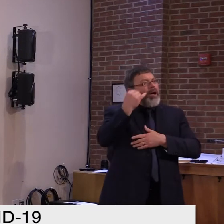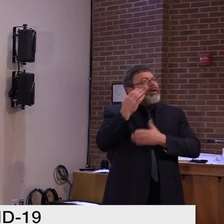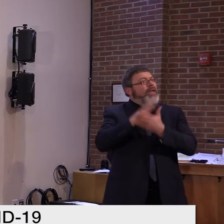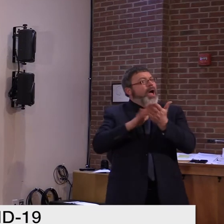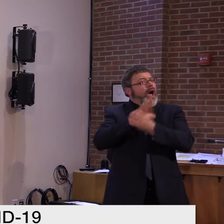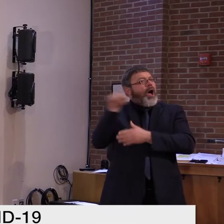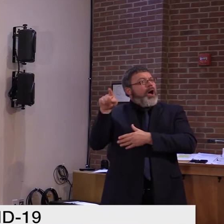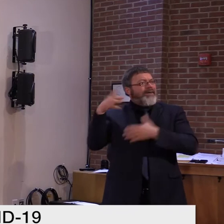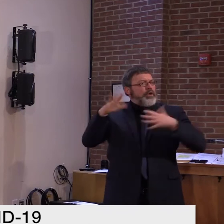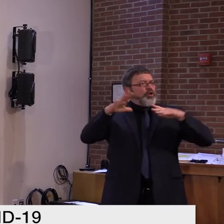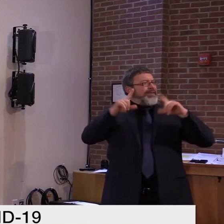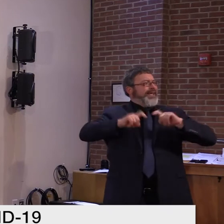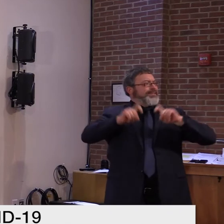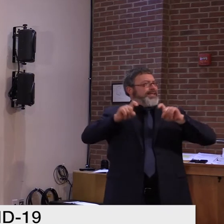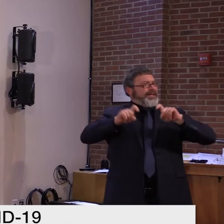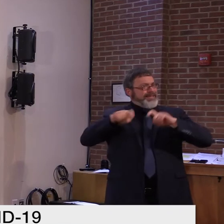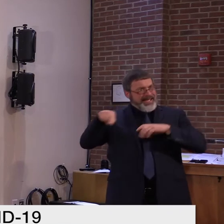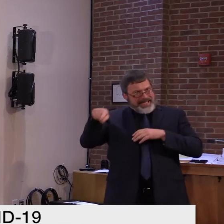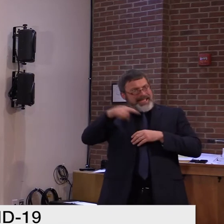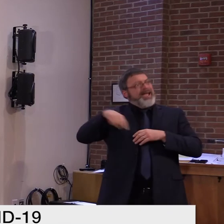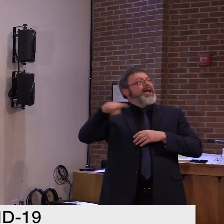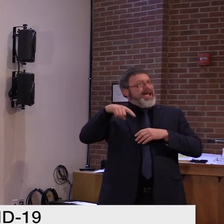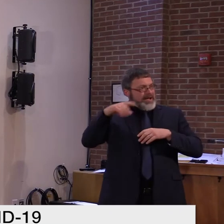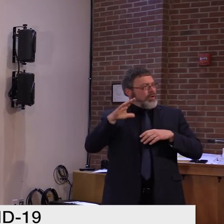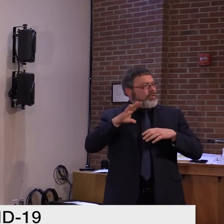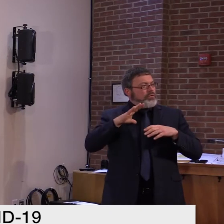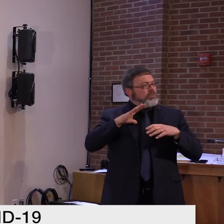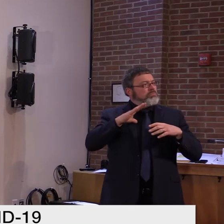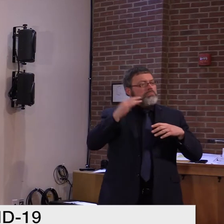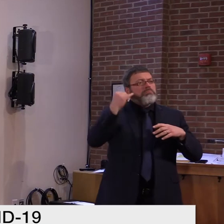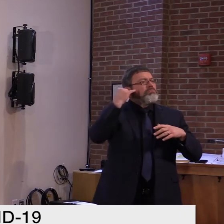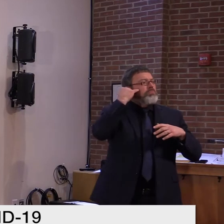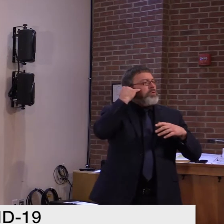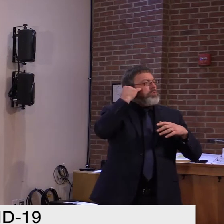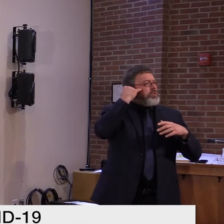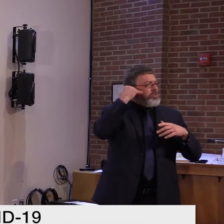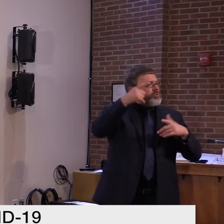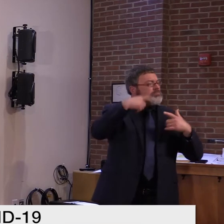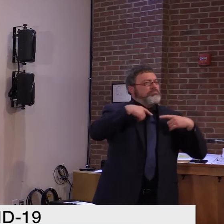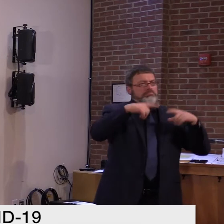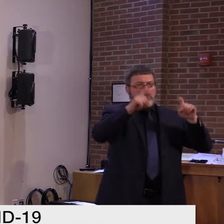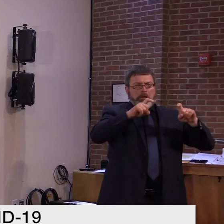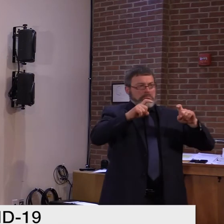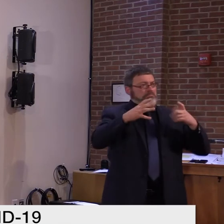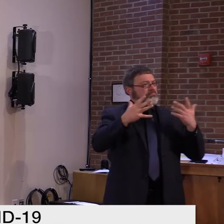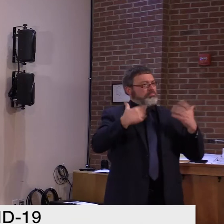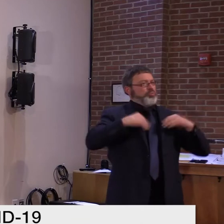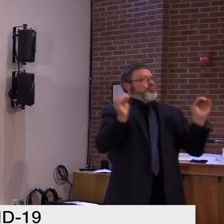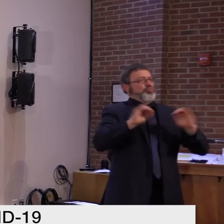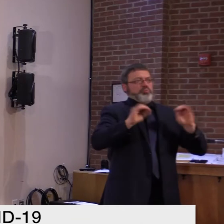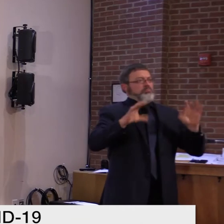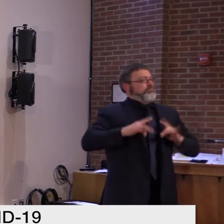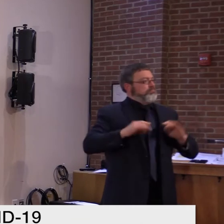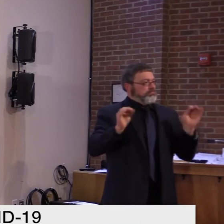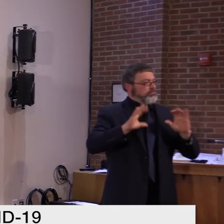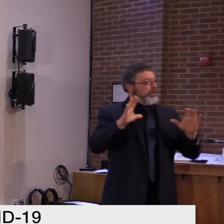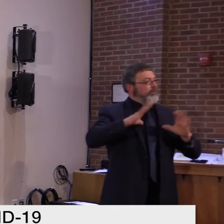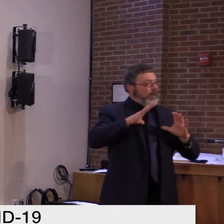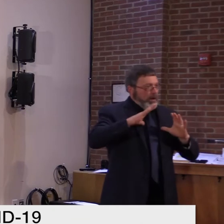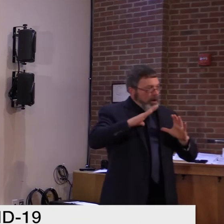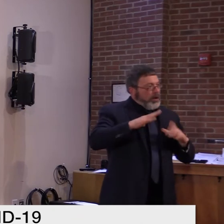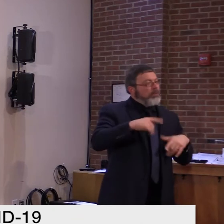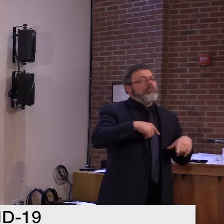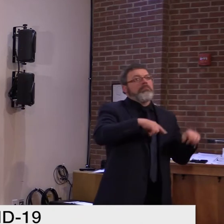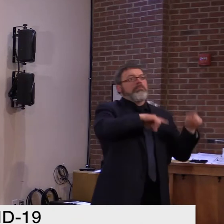test. As soon as I arrive, I test negative. Do I still have to quarantine? I wish I had an answer that you want to